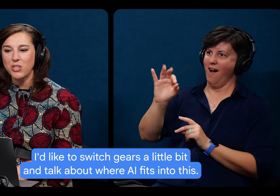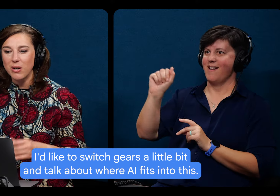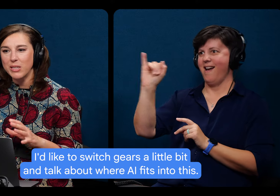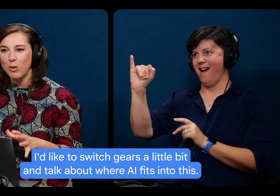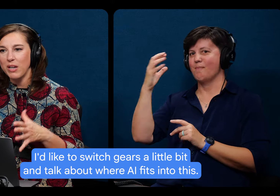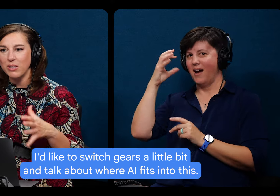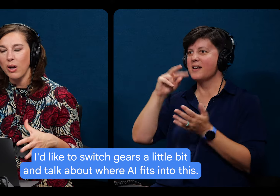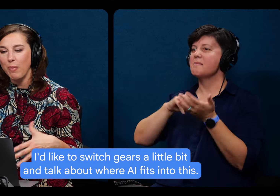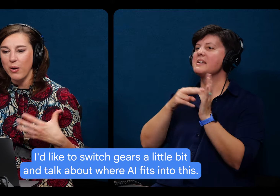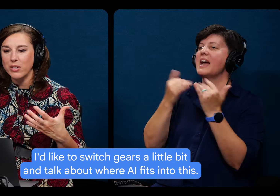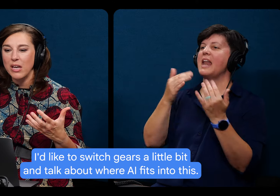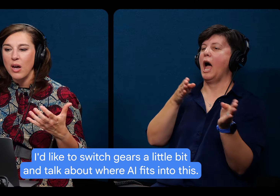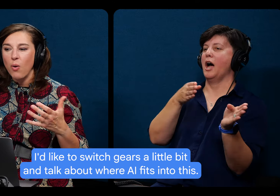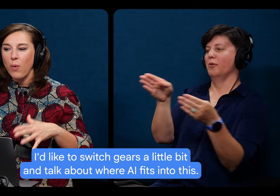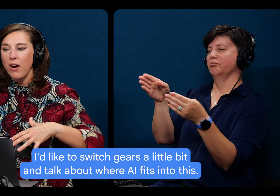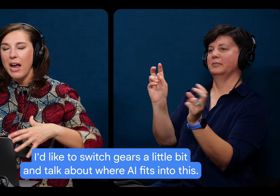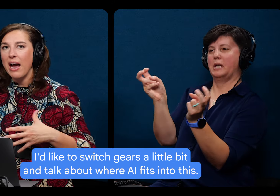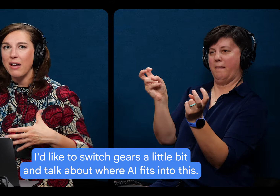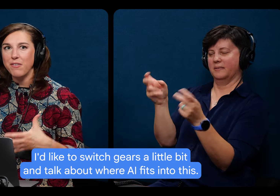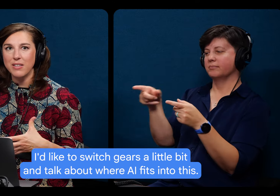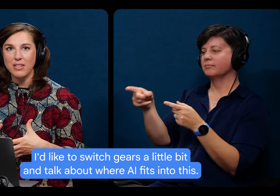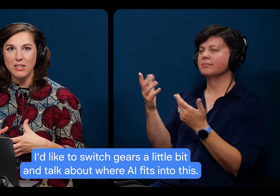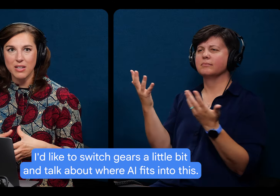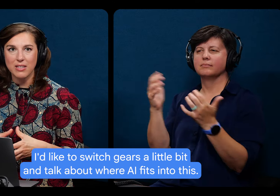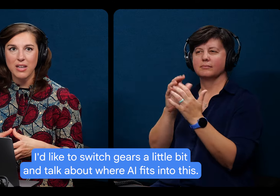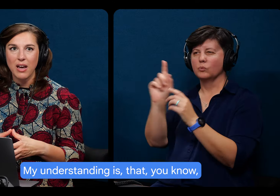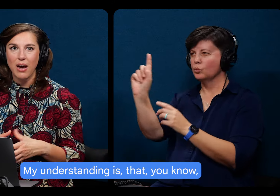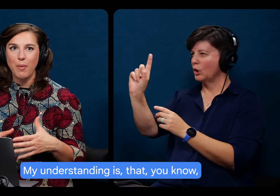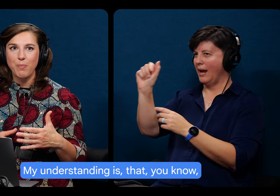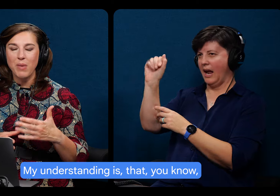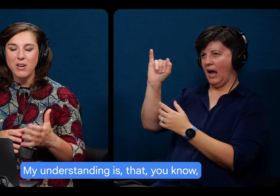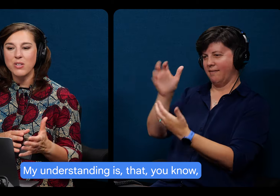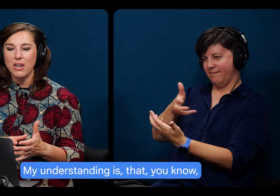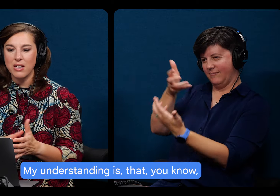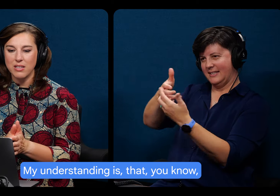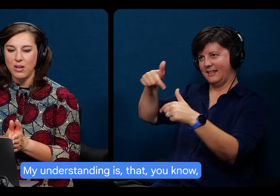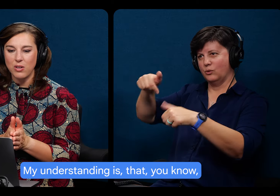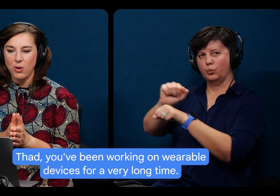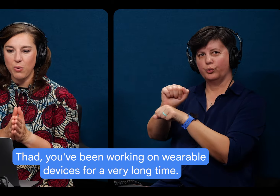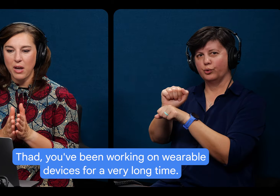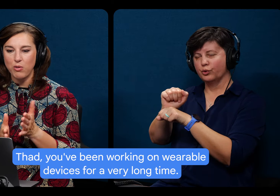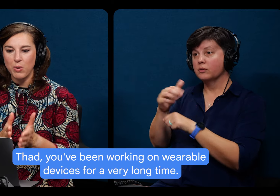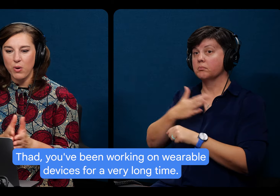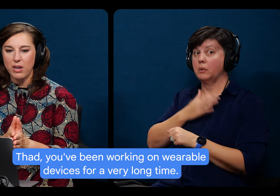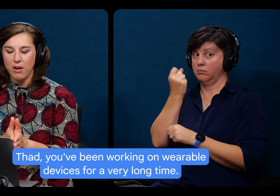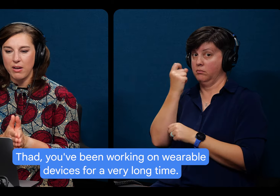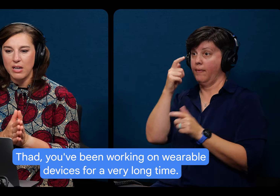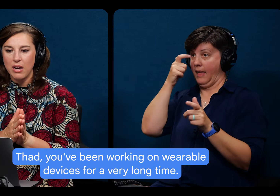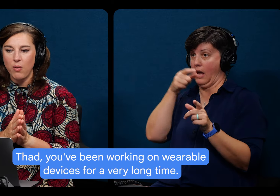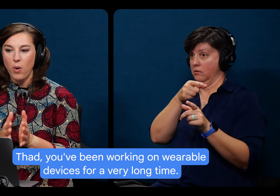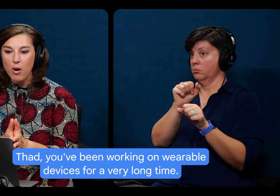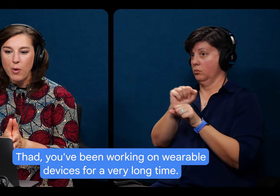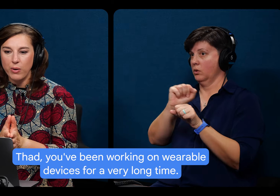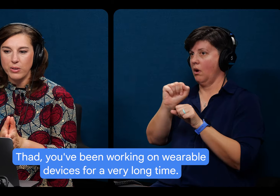switch gears a little bit and talk about where AI fits into this. Um, my understanding is that, you know, that you've been working on